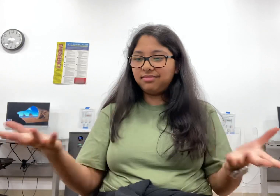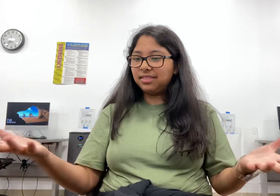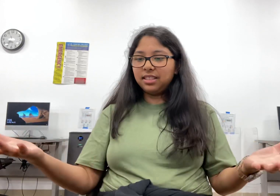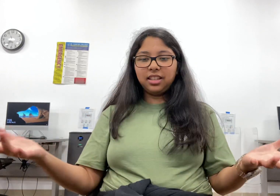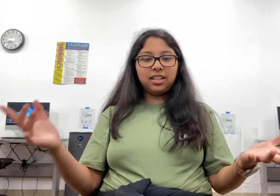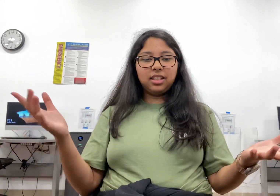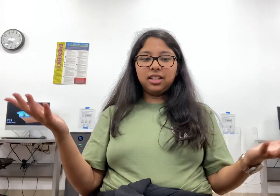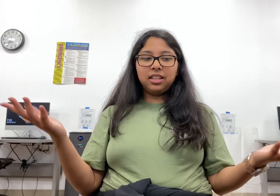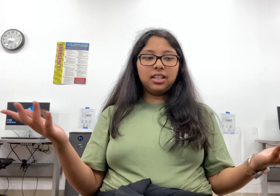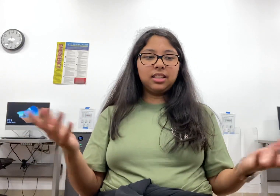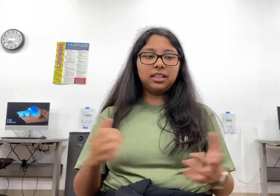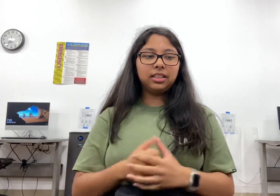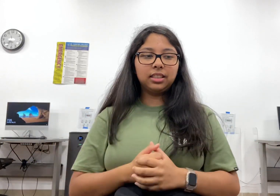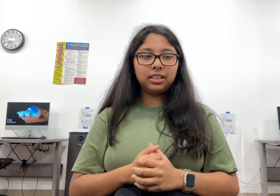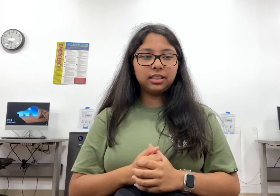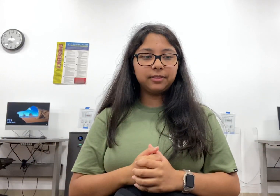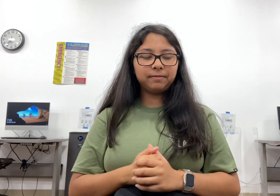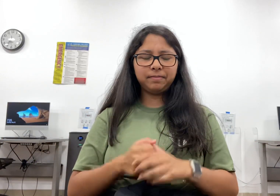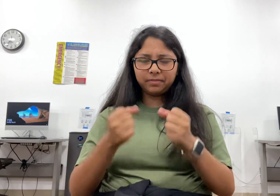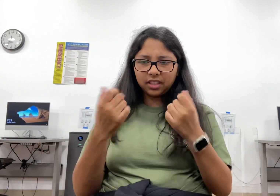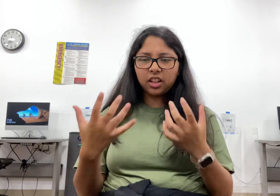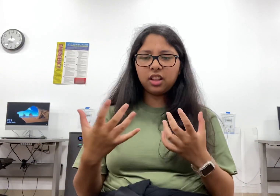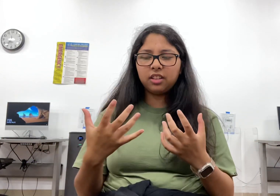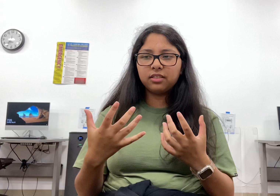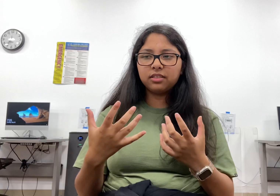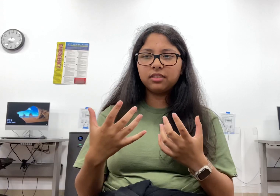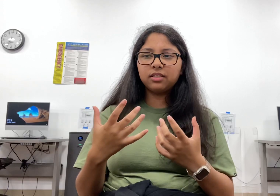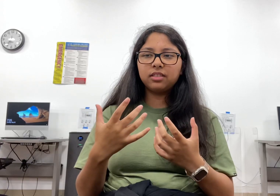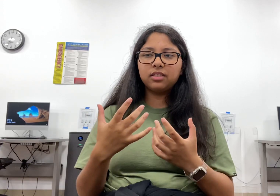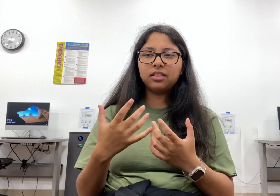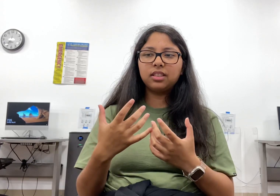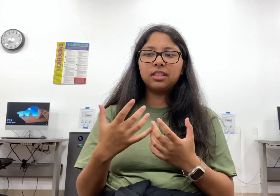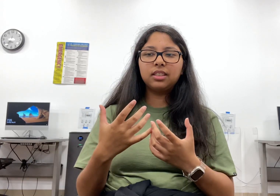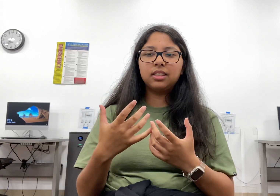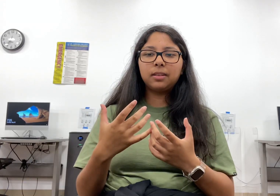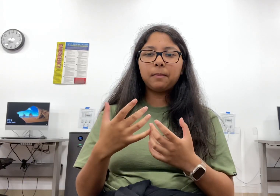the ancient dumps where they tossed everything they no longer needed.